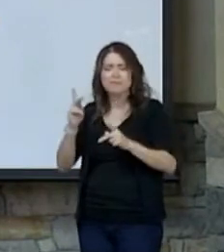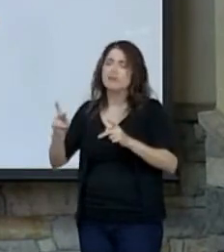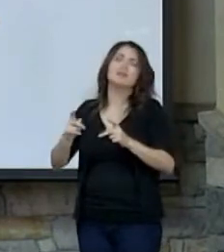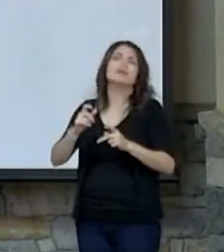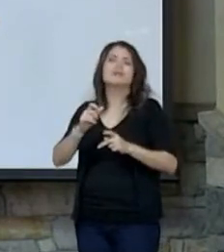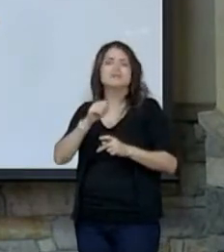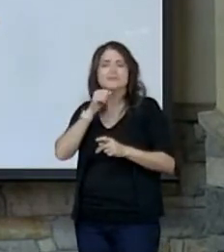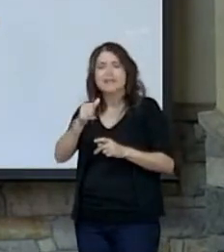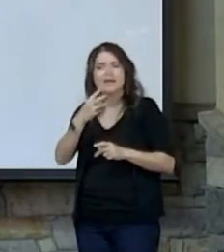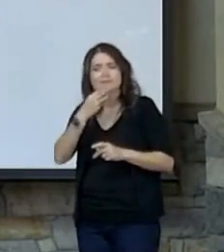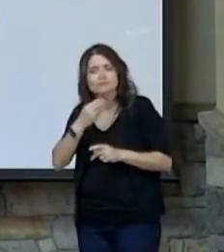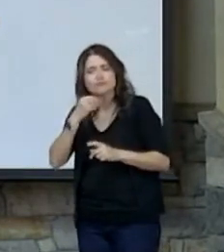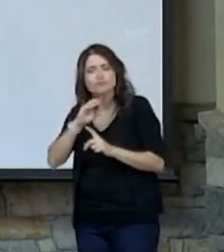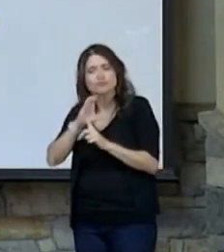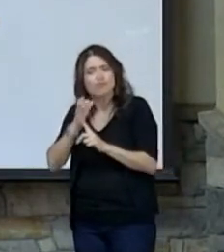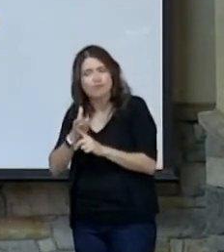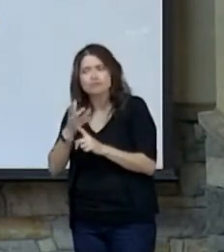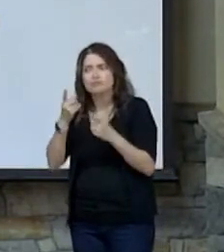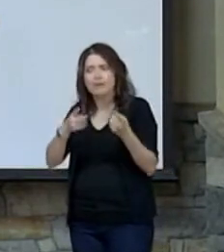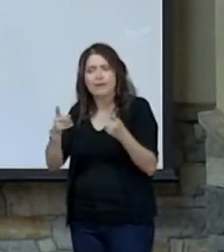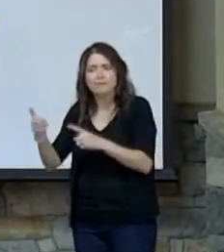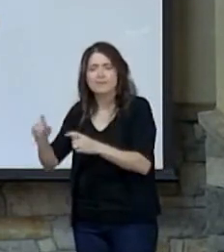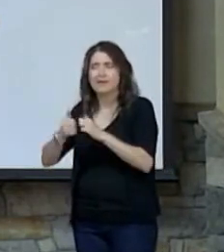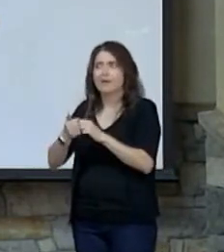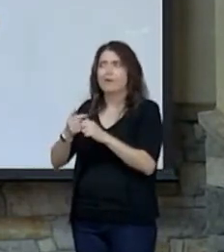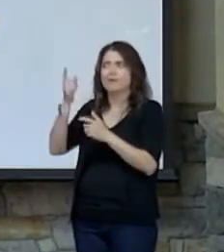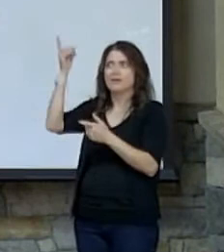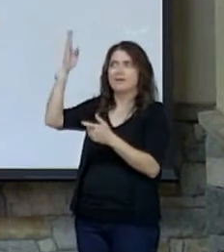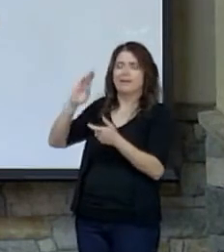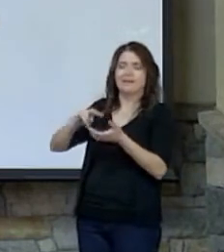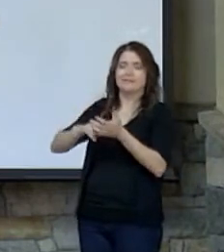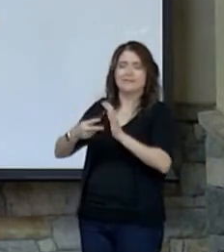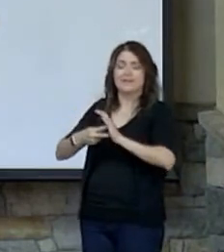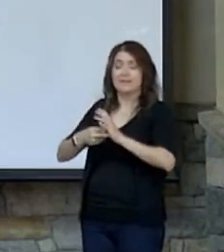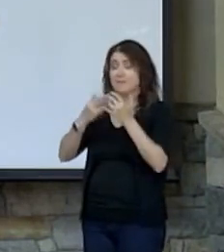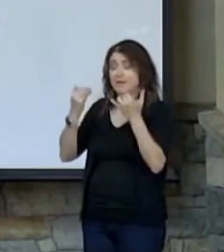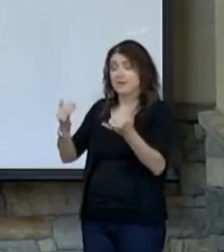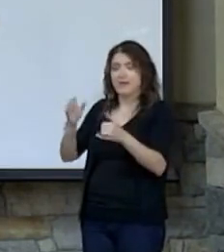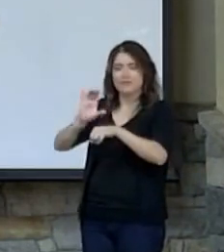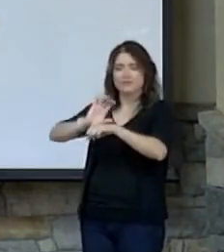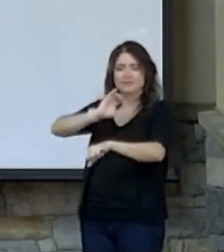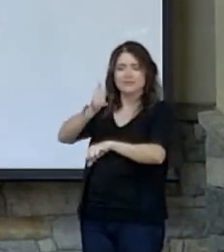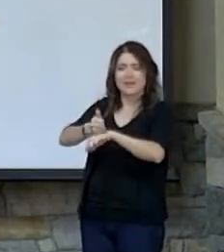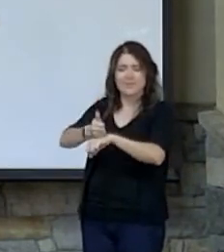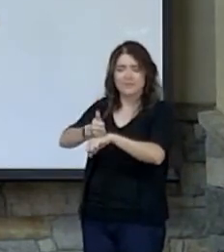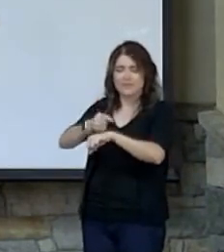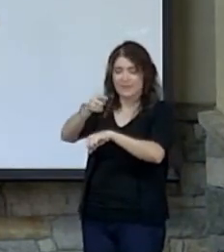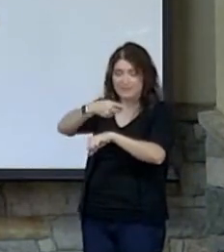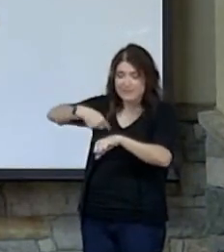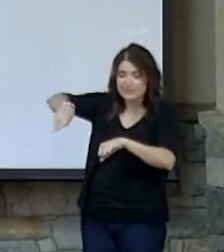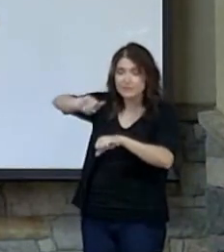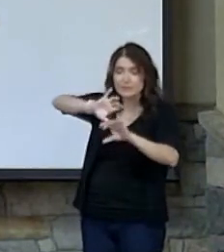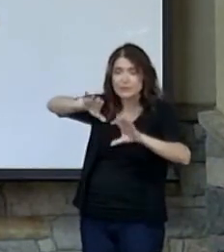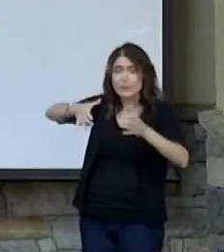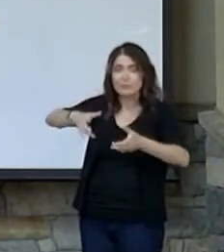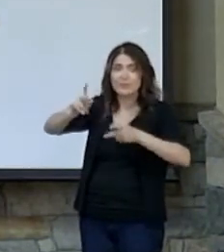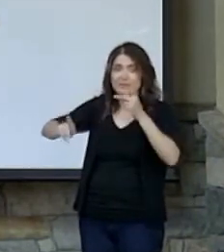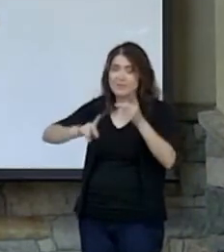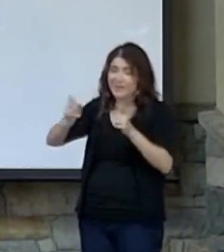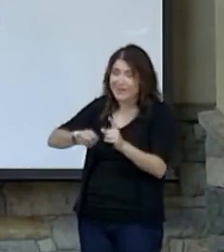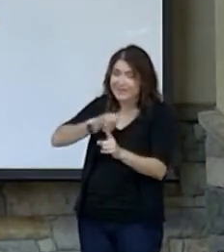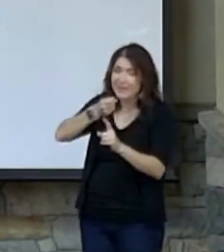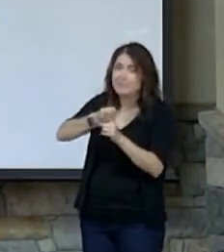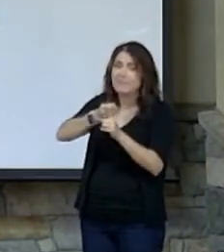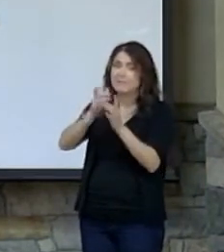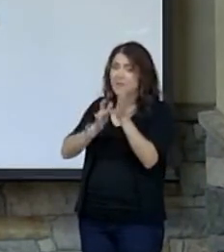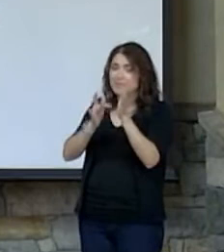in the way that God intended it. And now when the church is established and these group of people that have been impacted by Jesus start